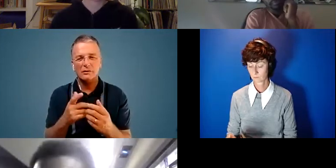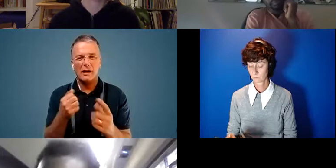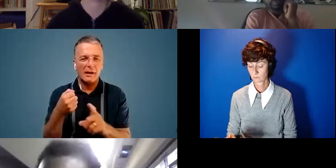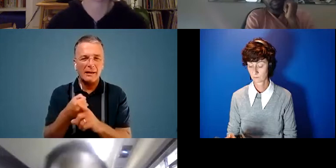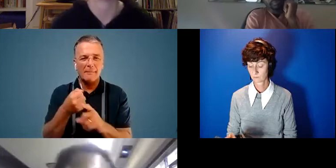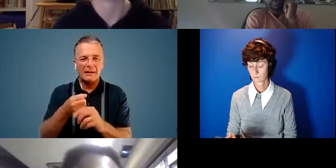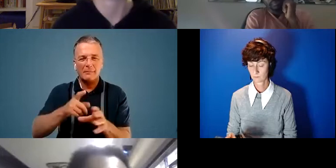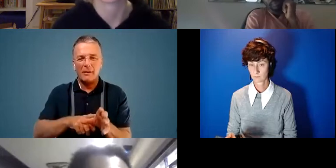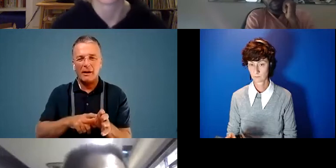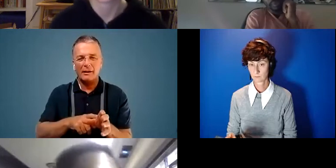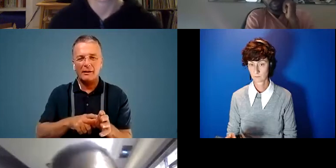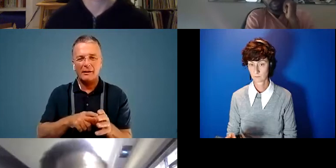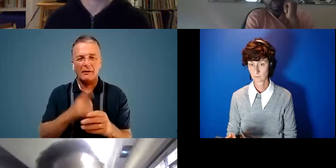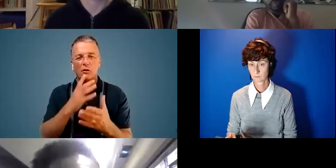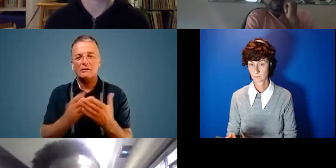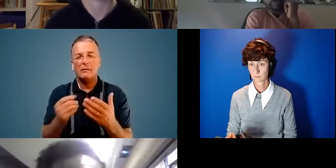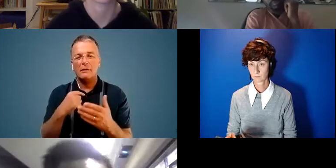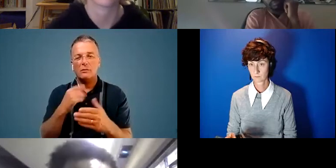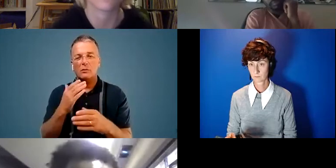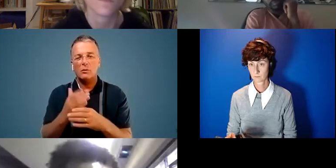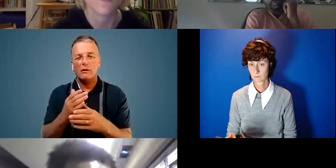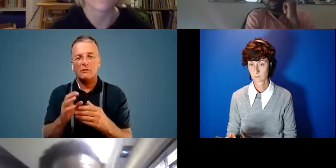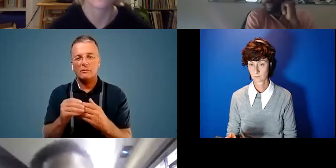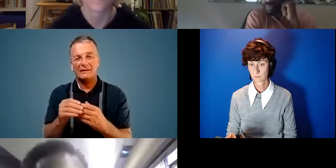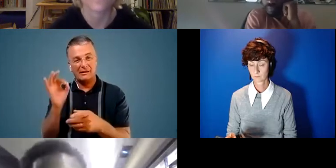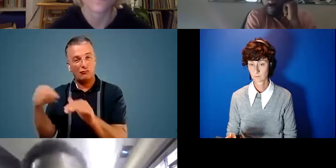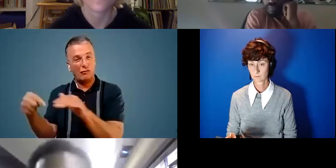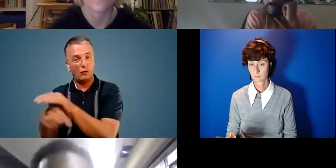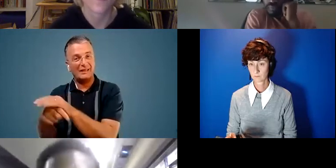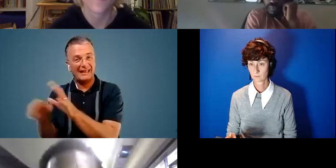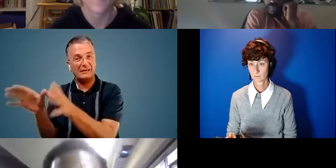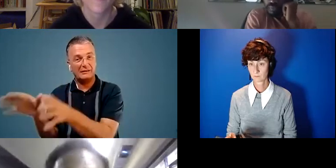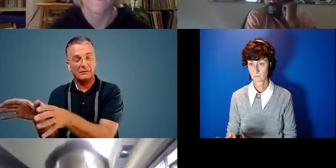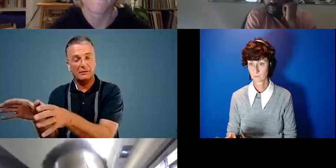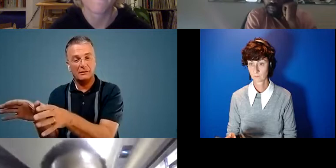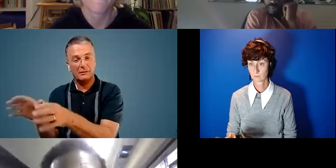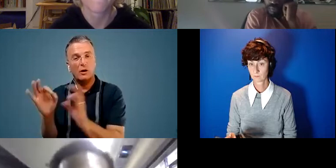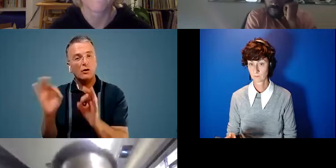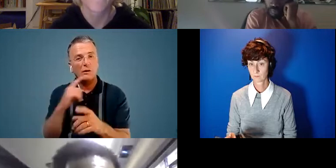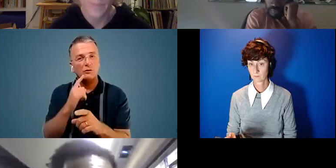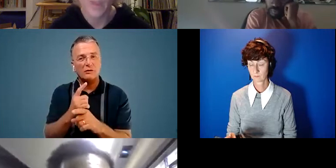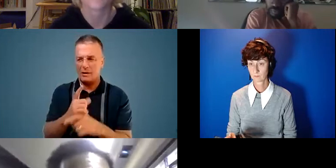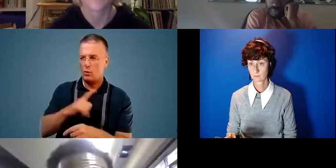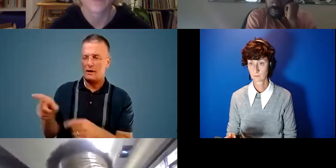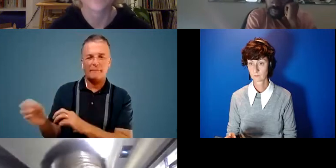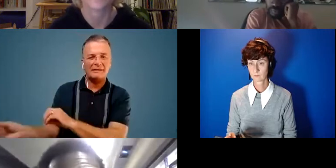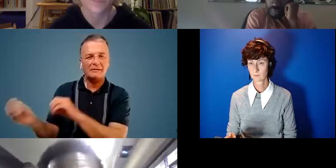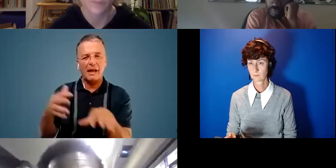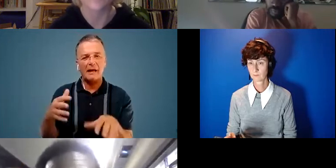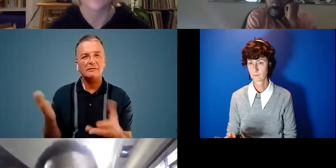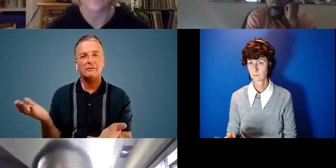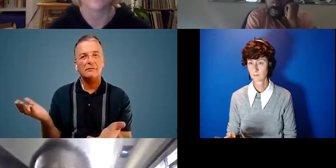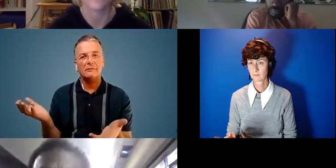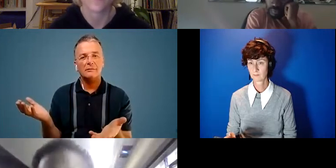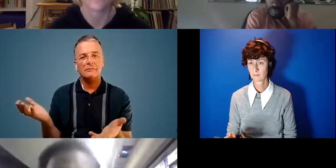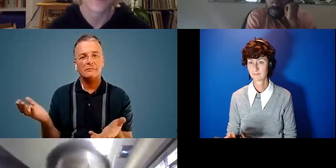by basically, for example, we work with particularly young refugees. And so no one talks about why they've been, well, the conversation why they've been displaced.